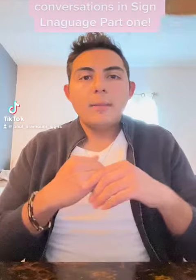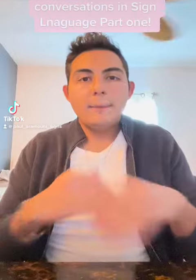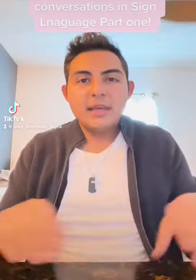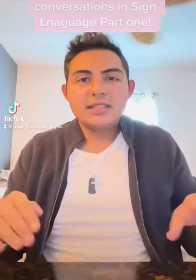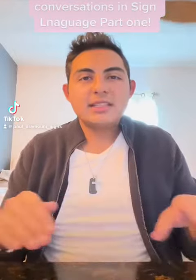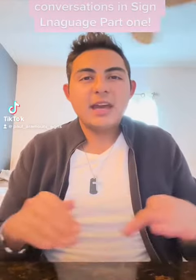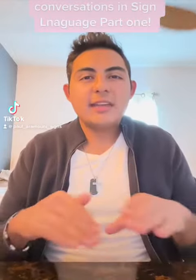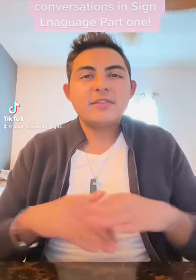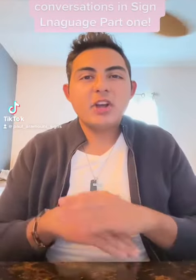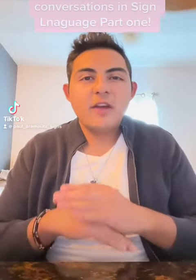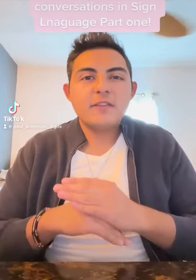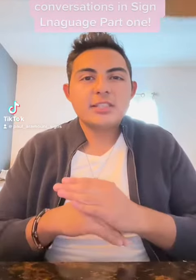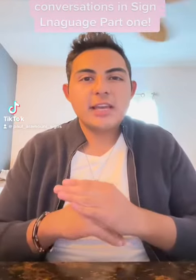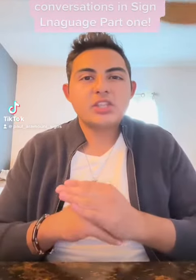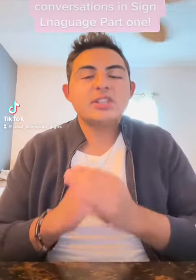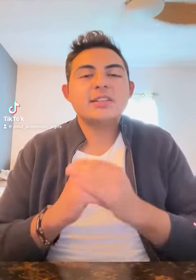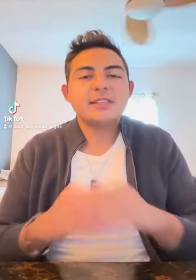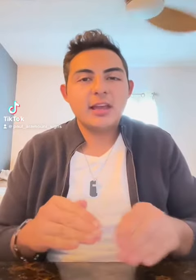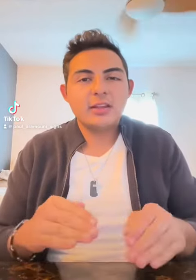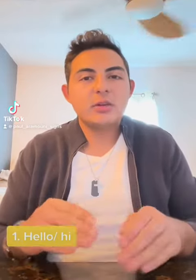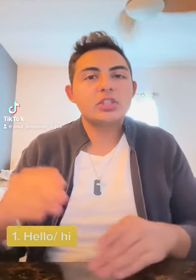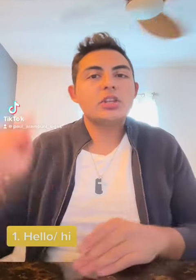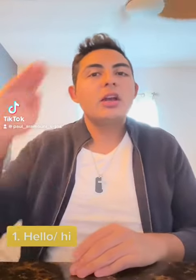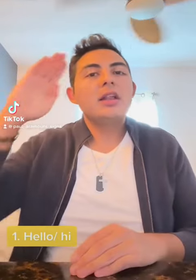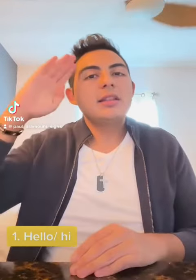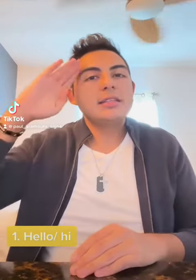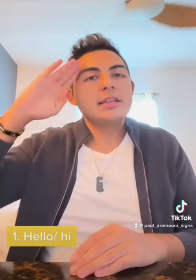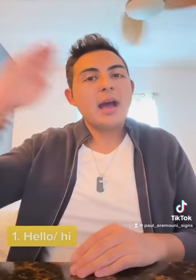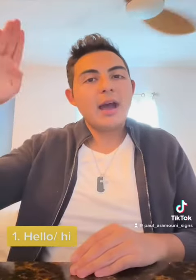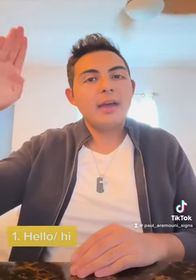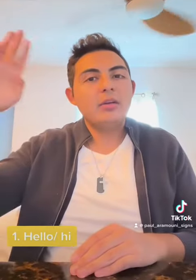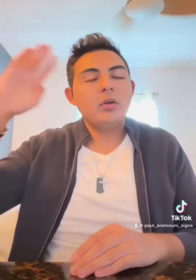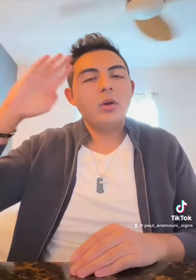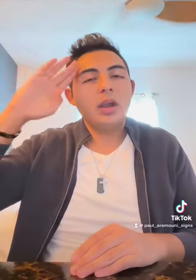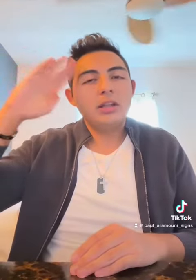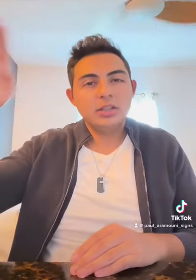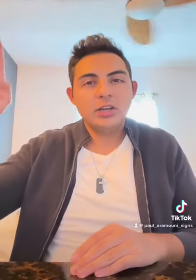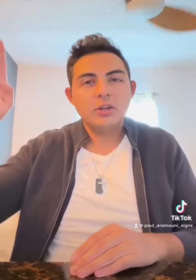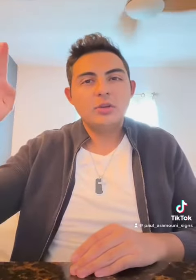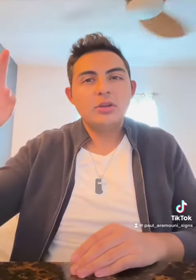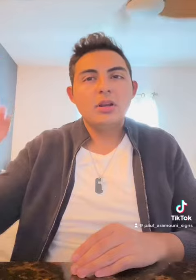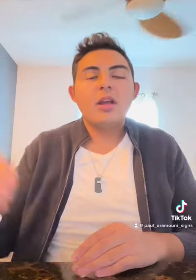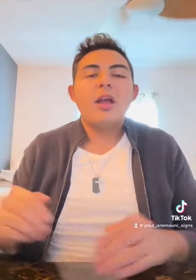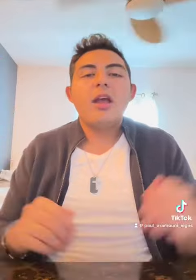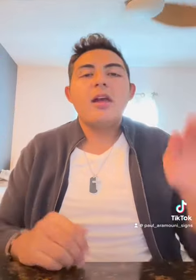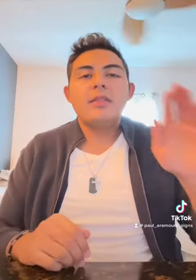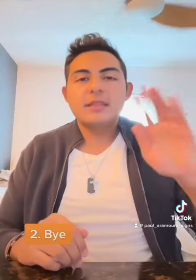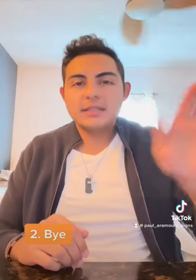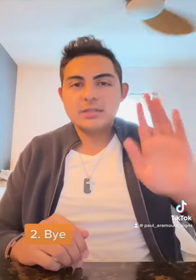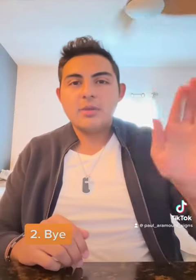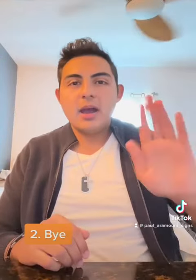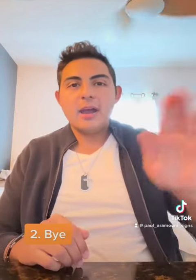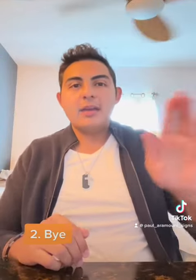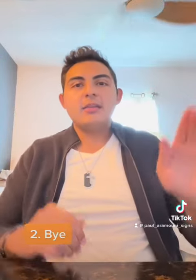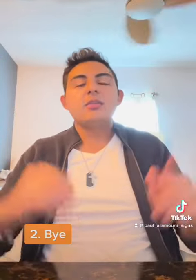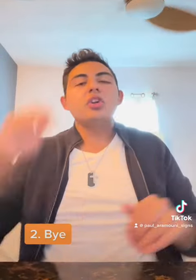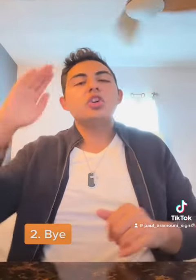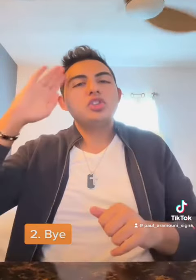Basic signs for conversations in sign language. This is hi or hello and this is bye or you could just do